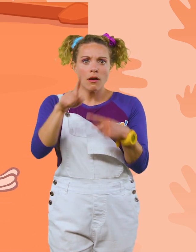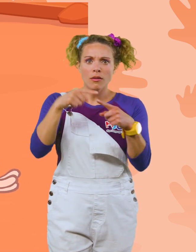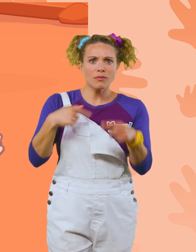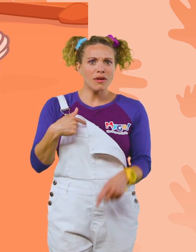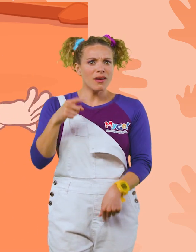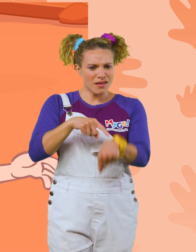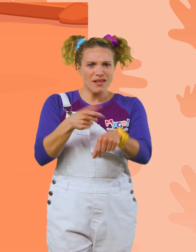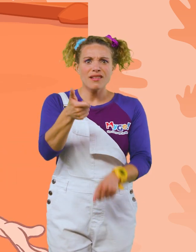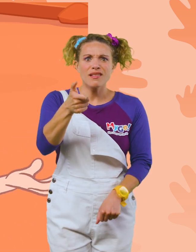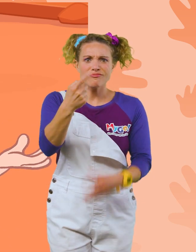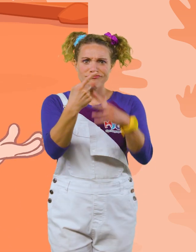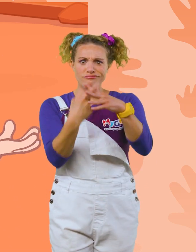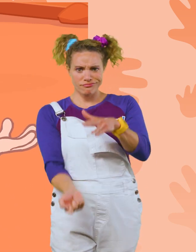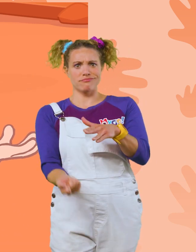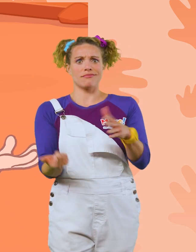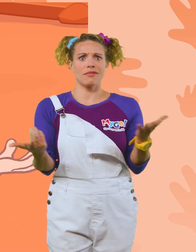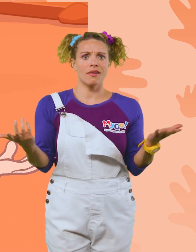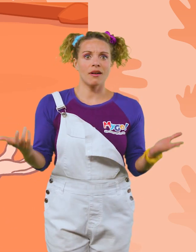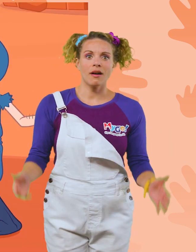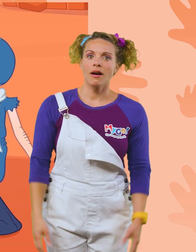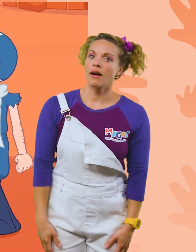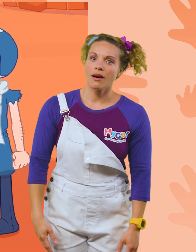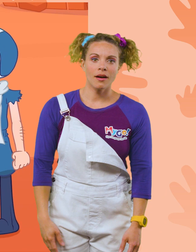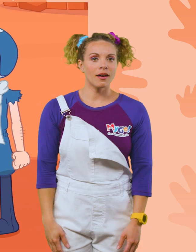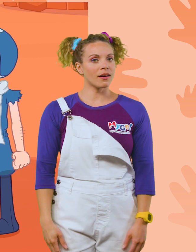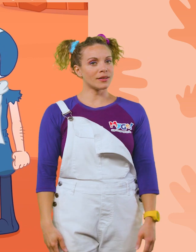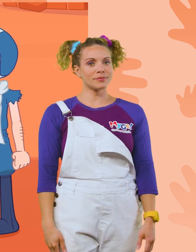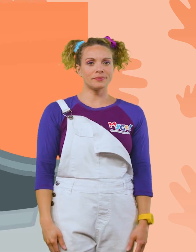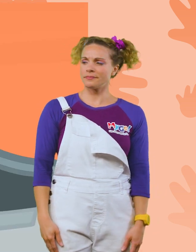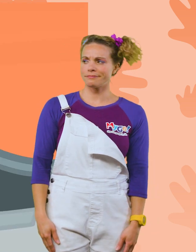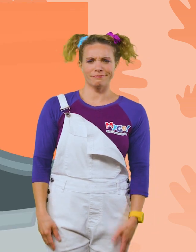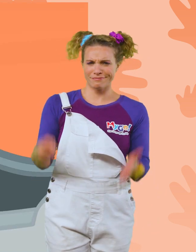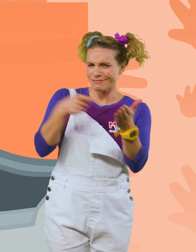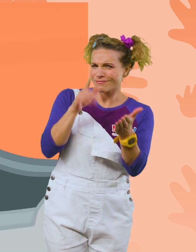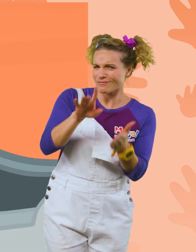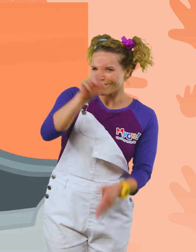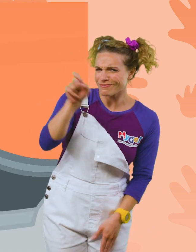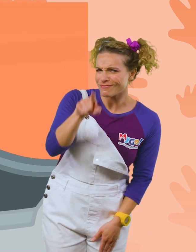when suddenly my time remote was gone. Is this yours perhaps?